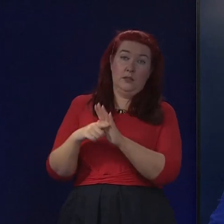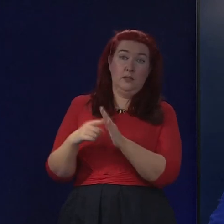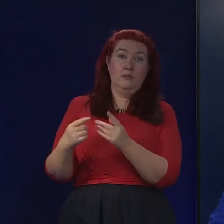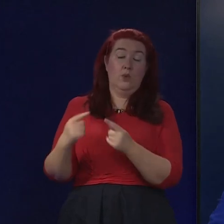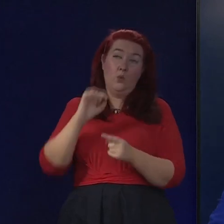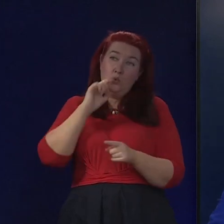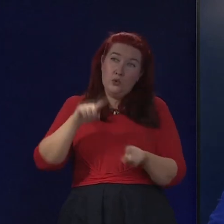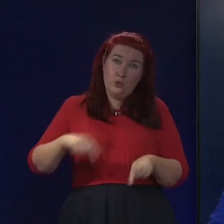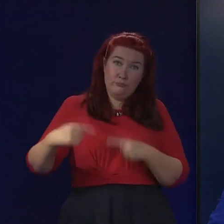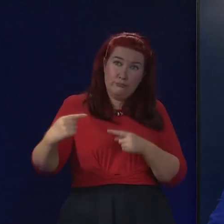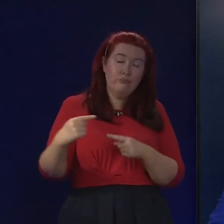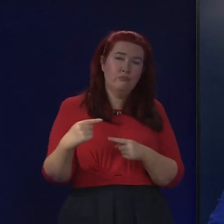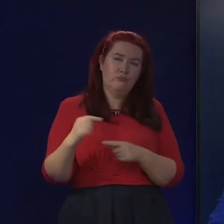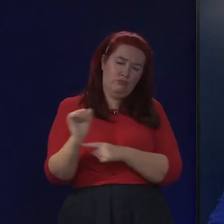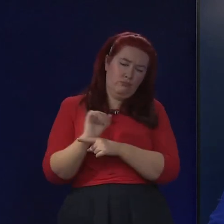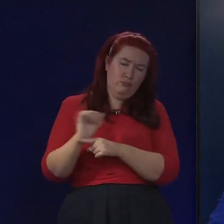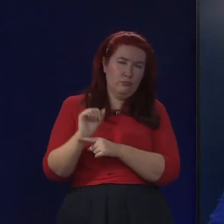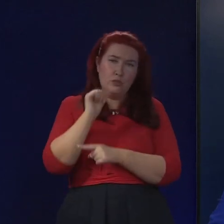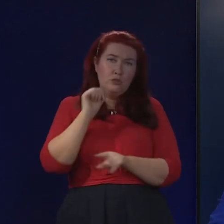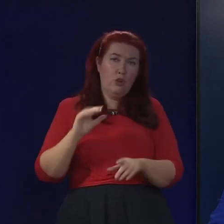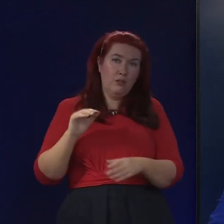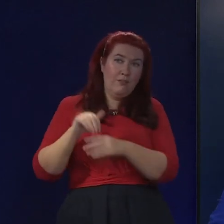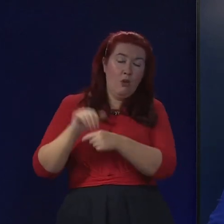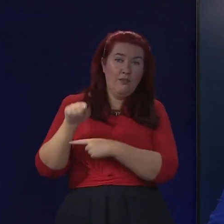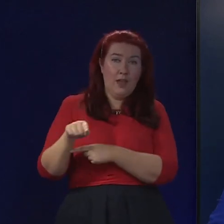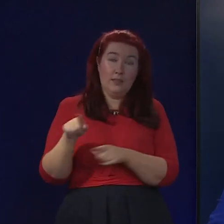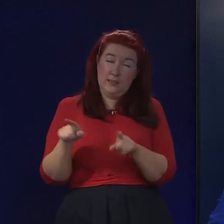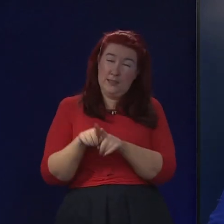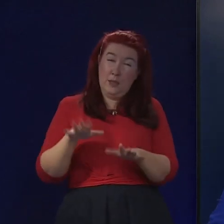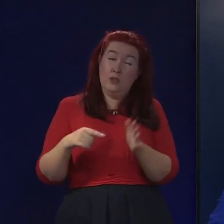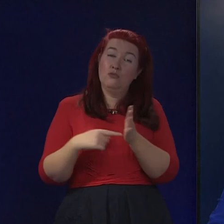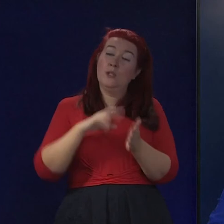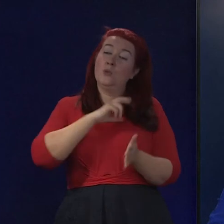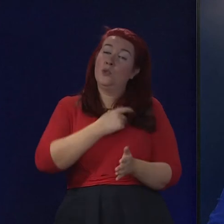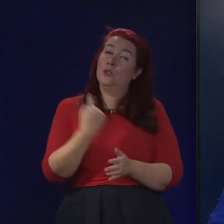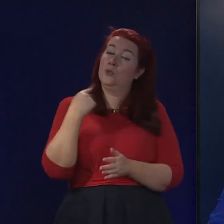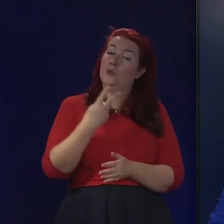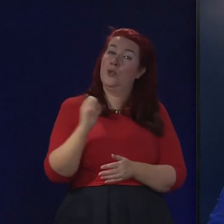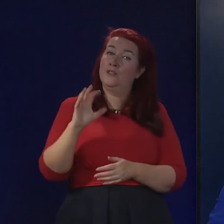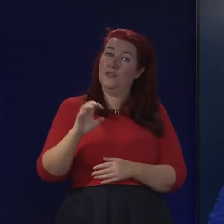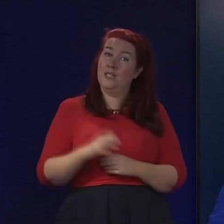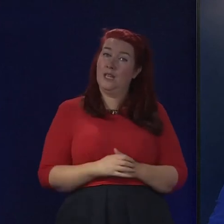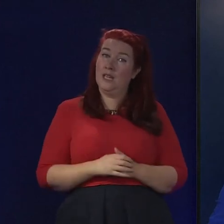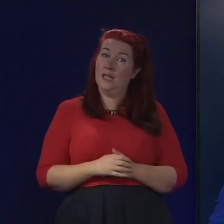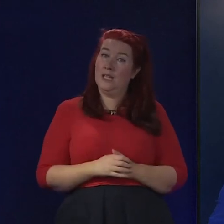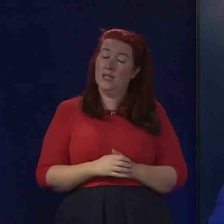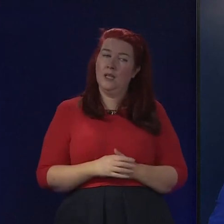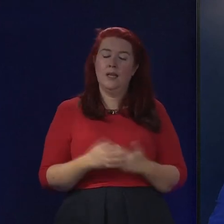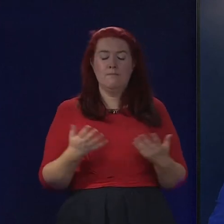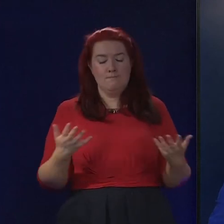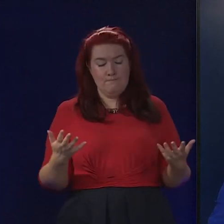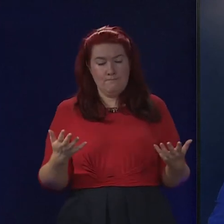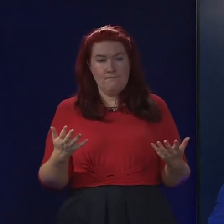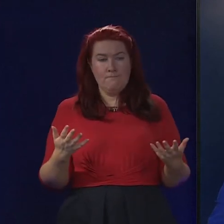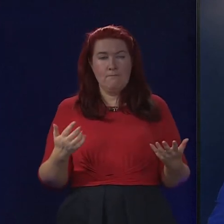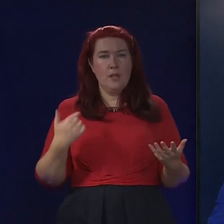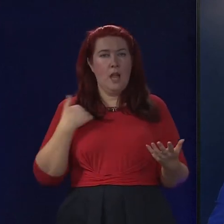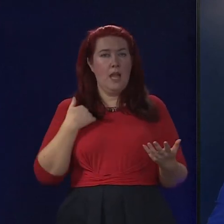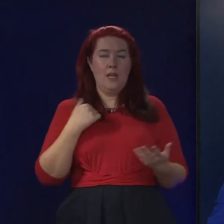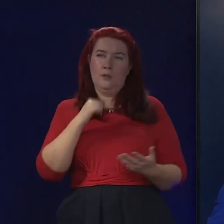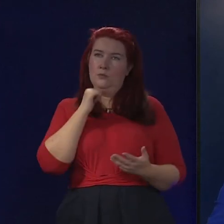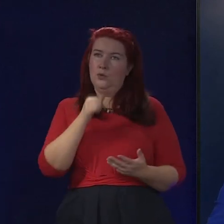did with the trade union bill in 2015-16, if that were to pass. We will certainly not be a willing